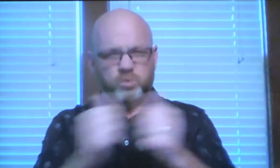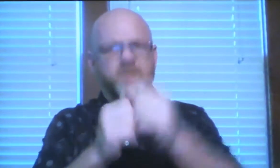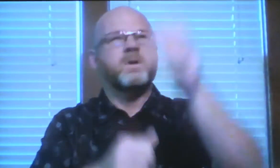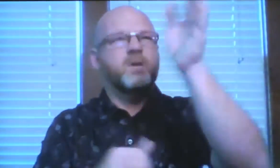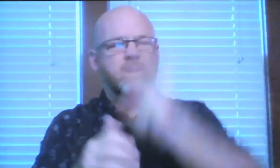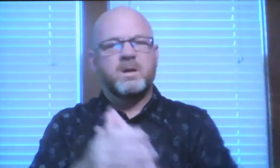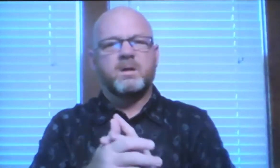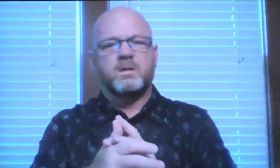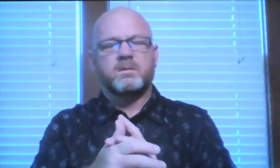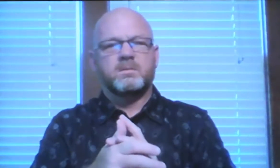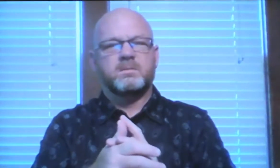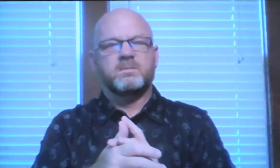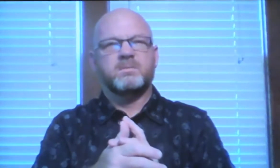close with God.